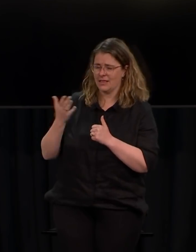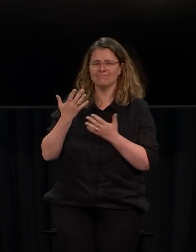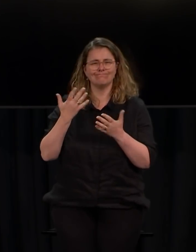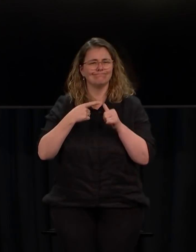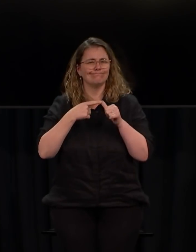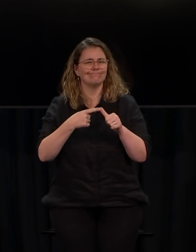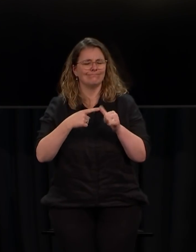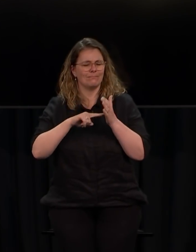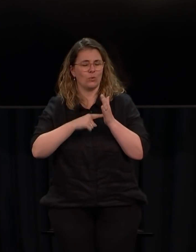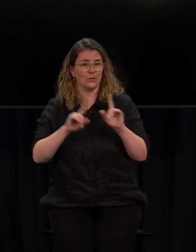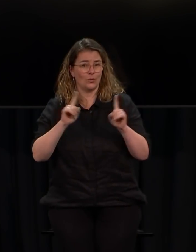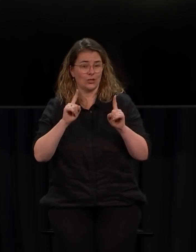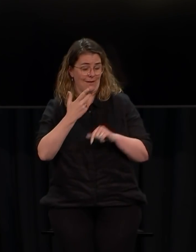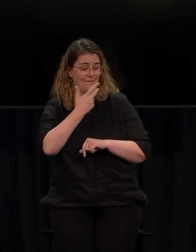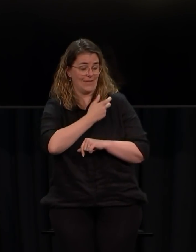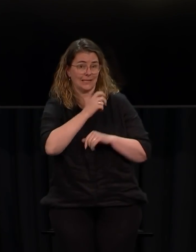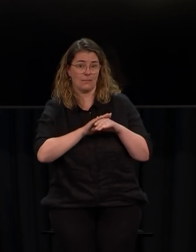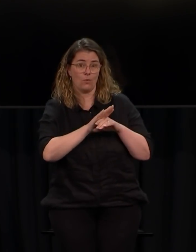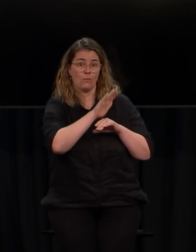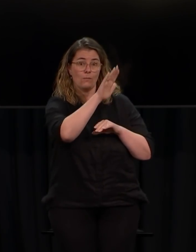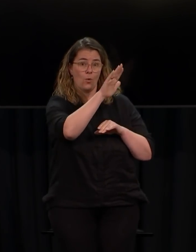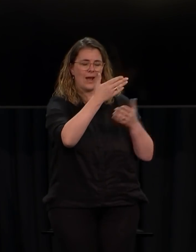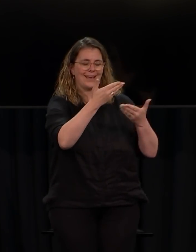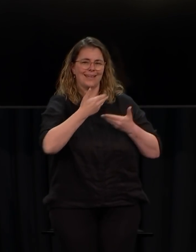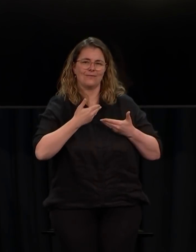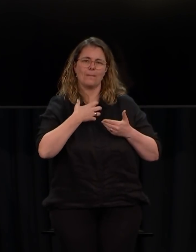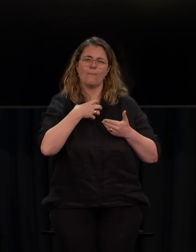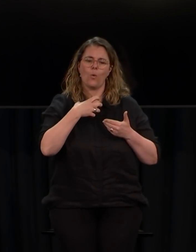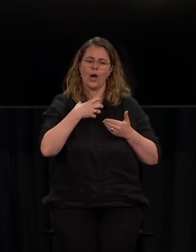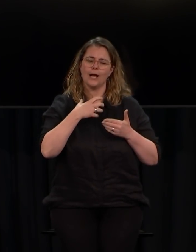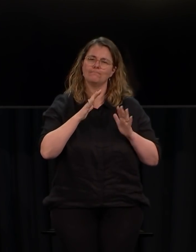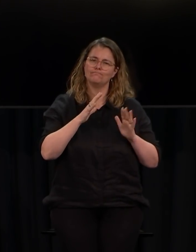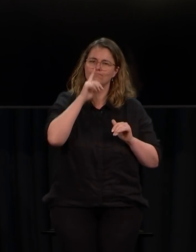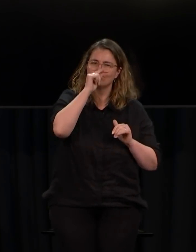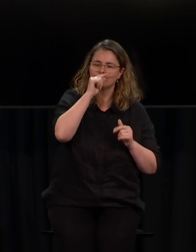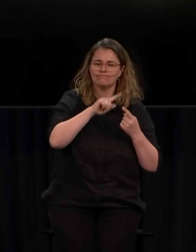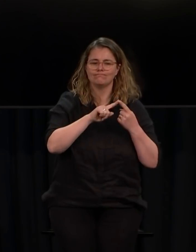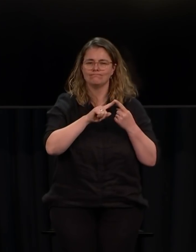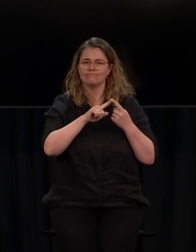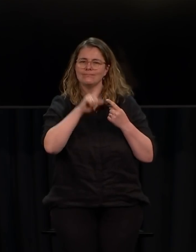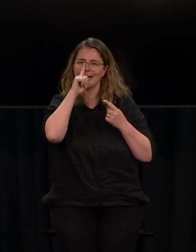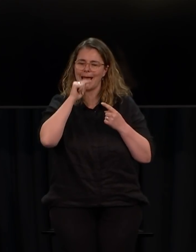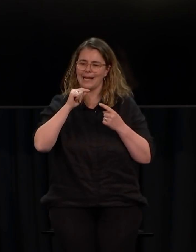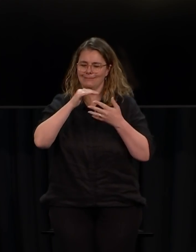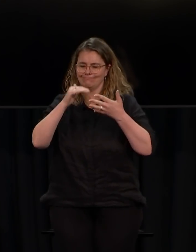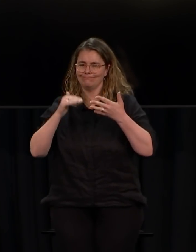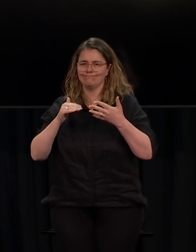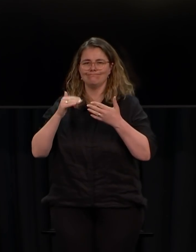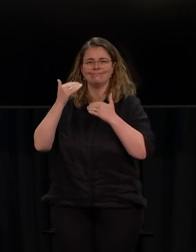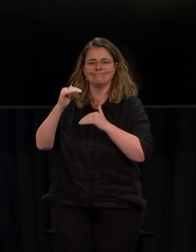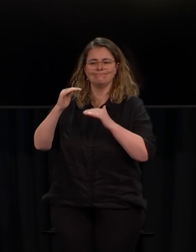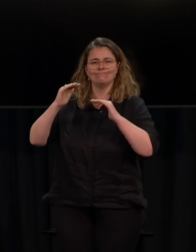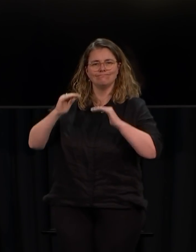of course, that high vaccination levels do give us the ability and chance to ease restrictions